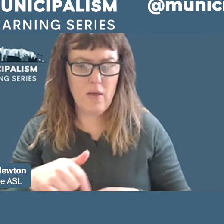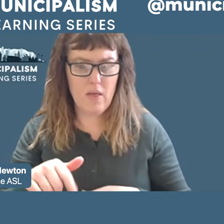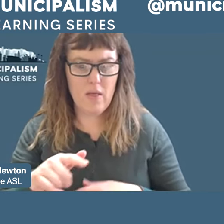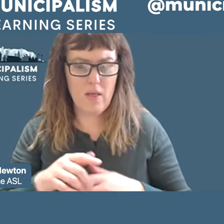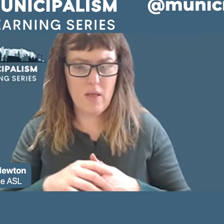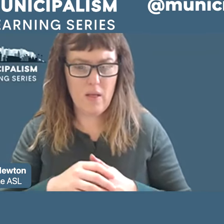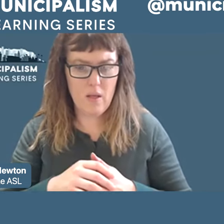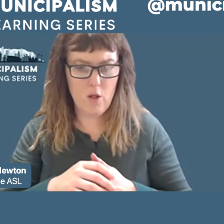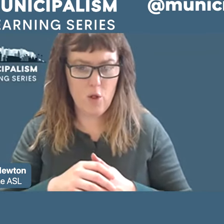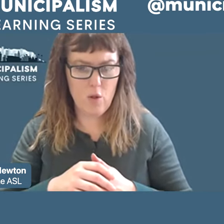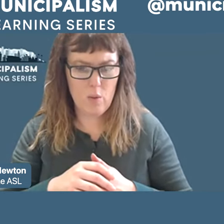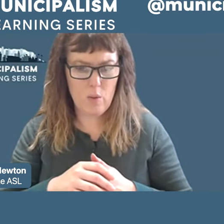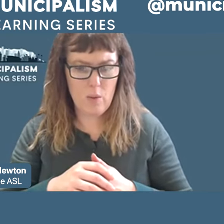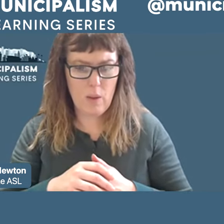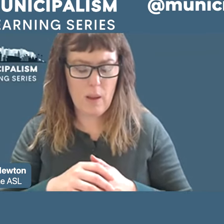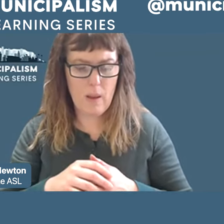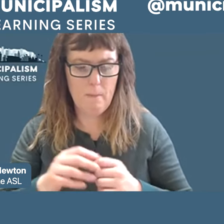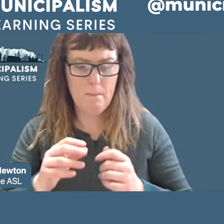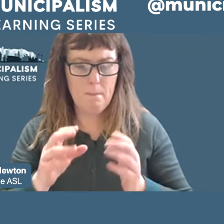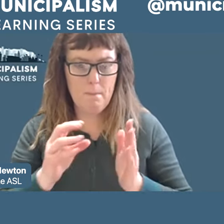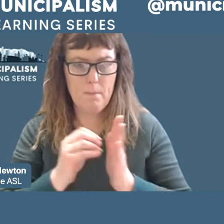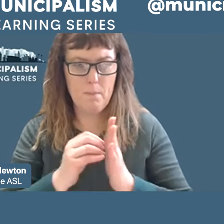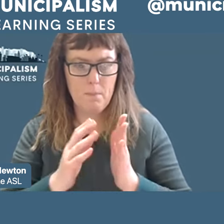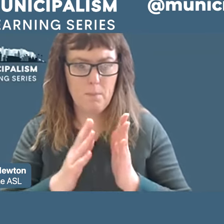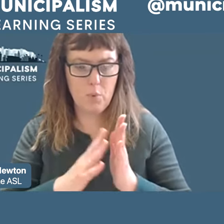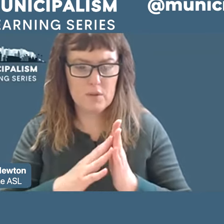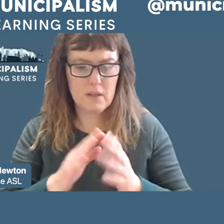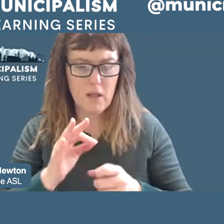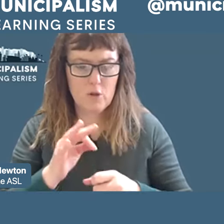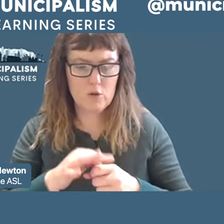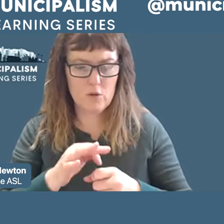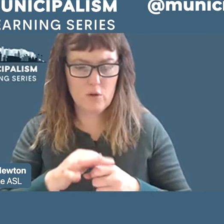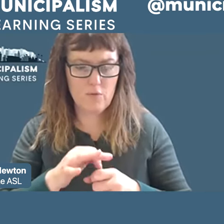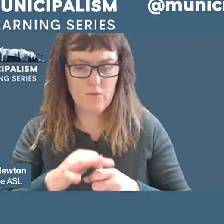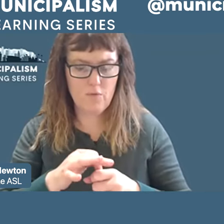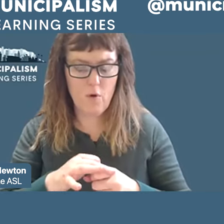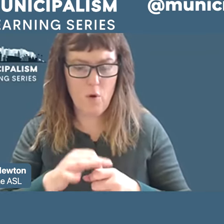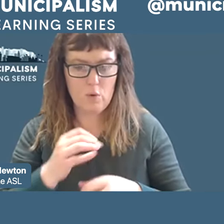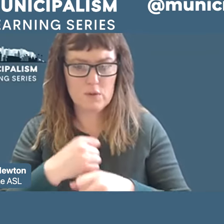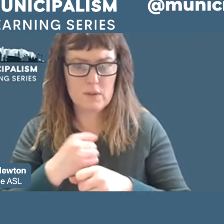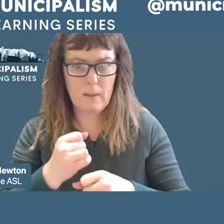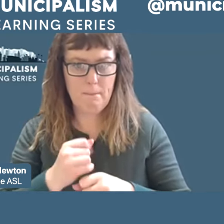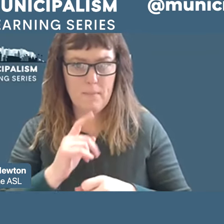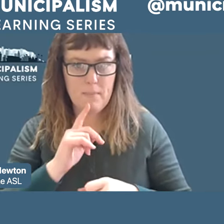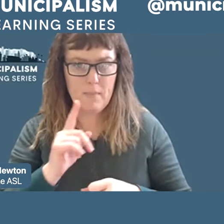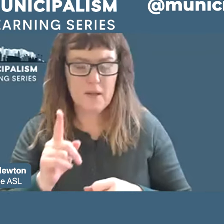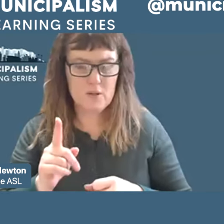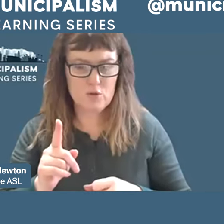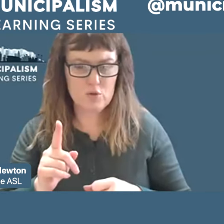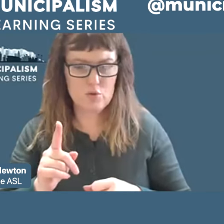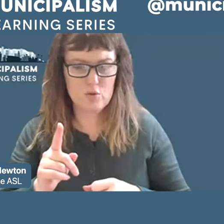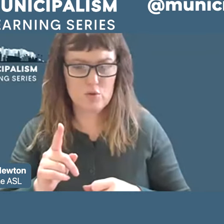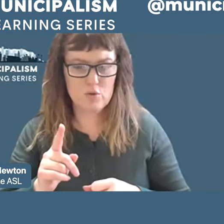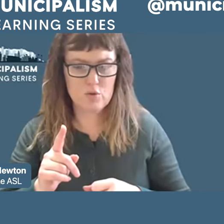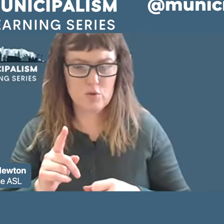ballot a measure that is called measure you to change like the business